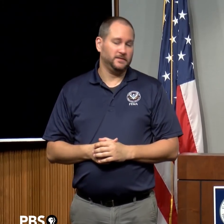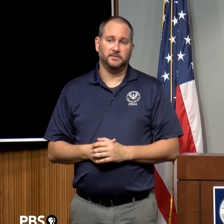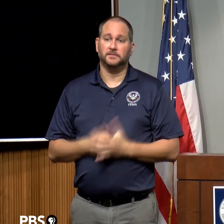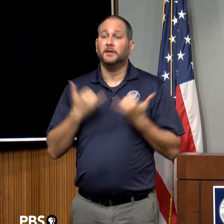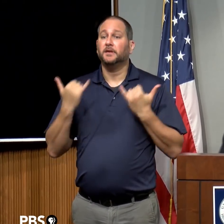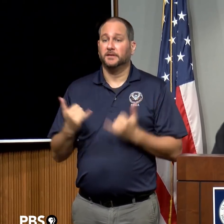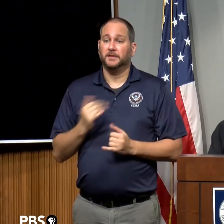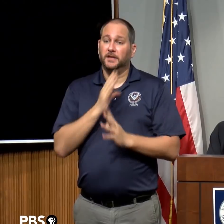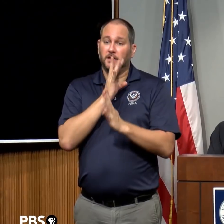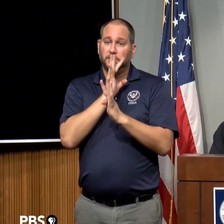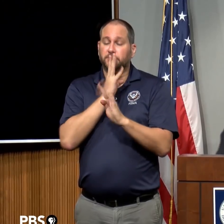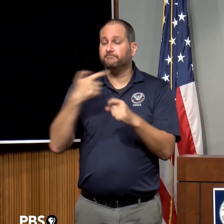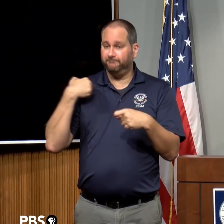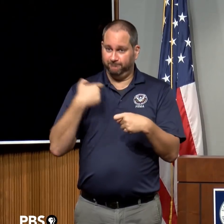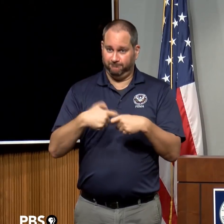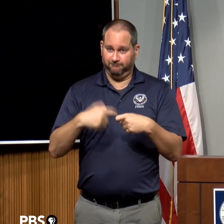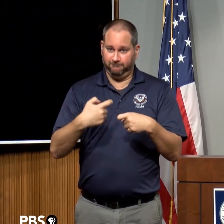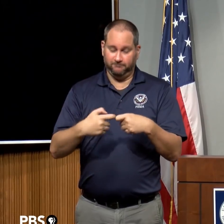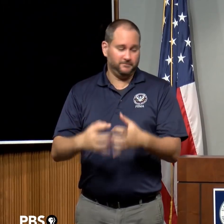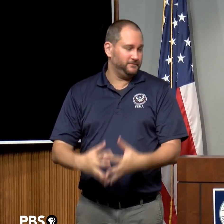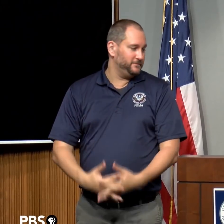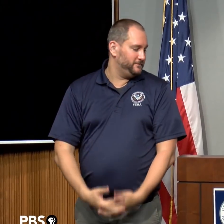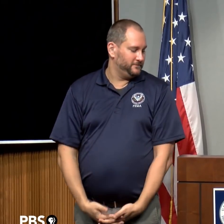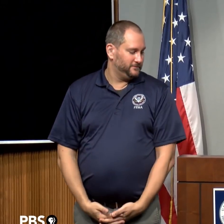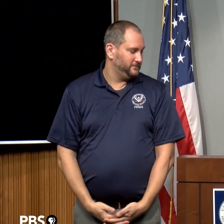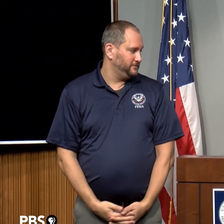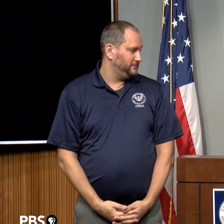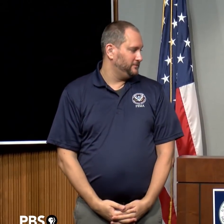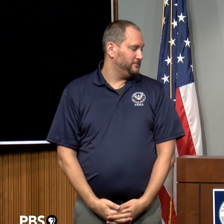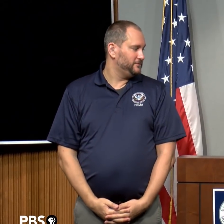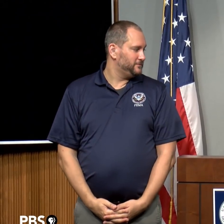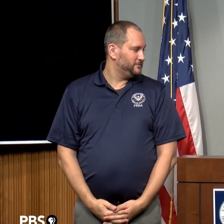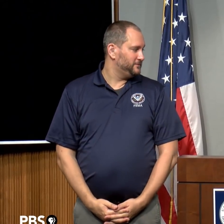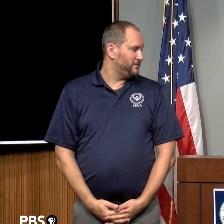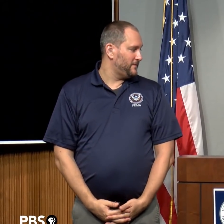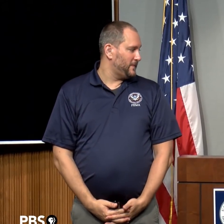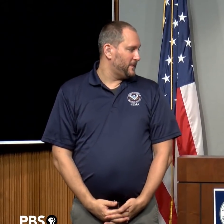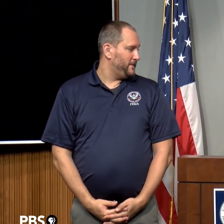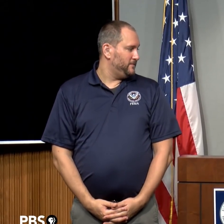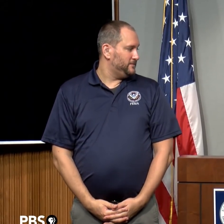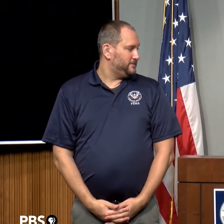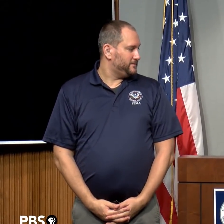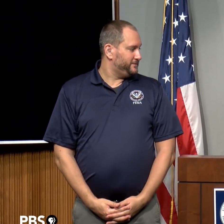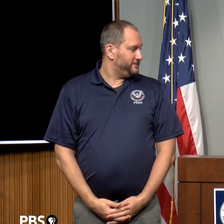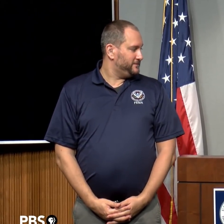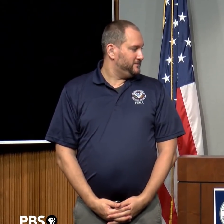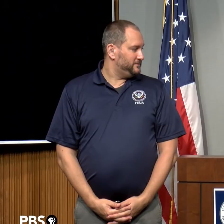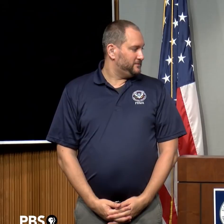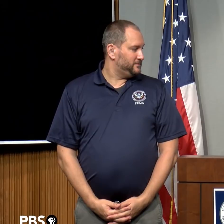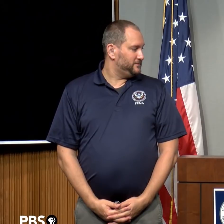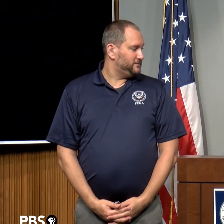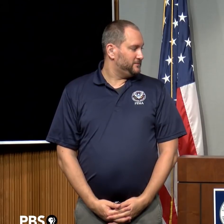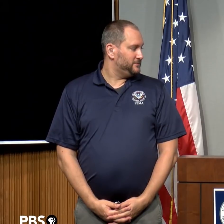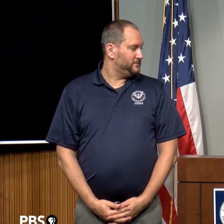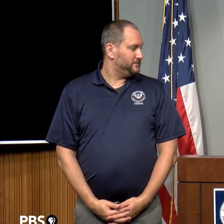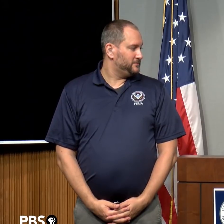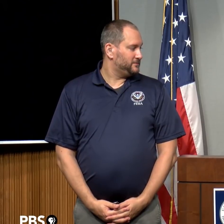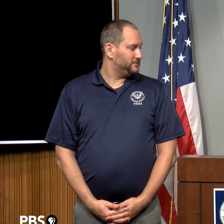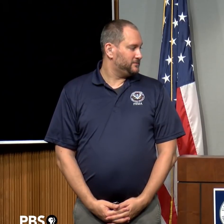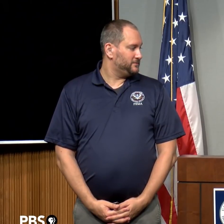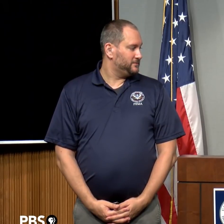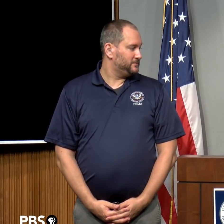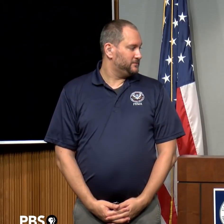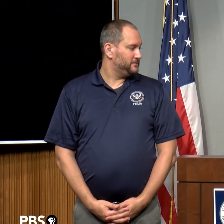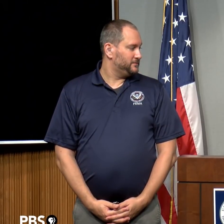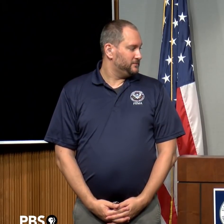Hello, good morning. I'm Daniel Yarguez of FEMA, portavoz of FEMA. We want to inform you that we hope that this storm is of great magnitude and that it will bring strong